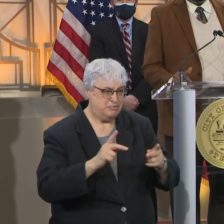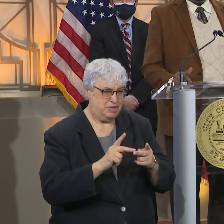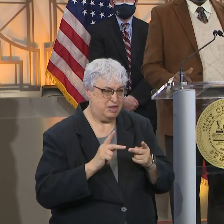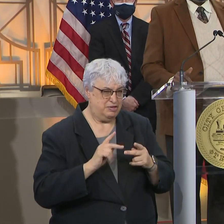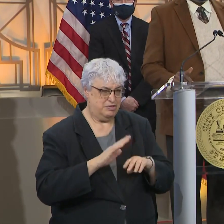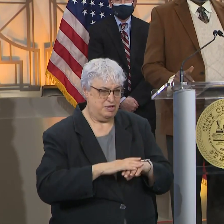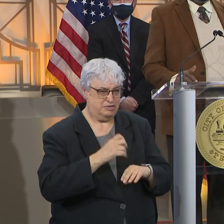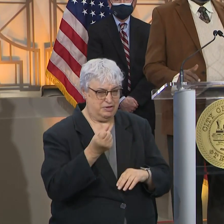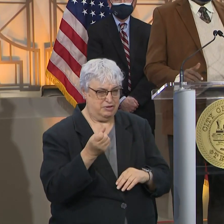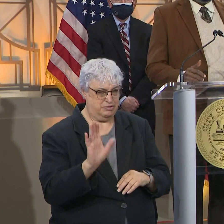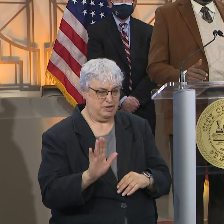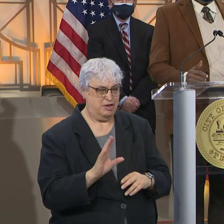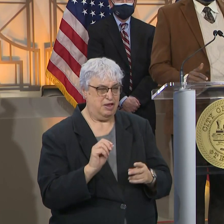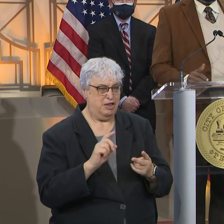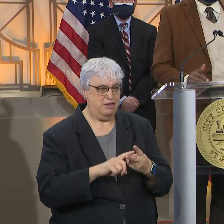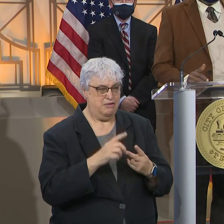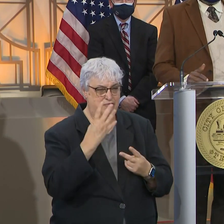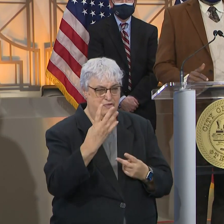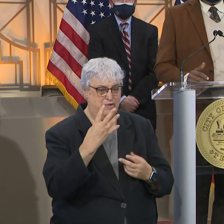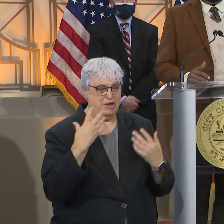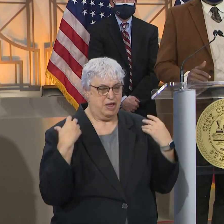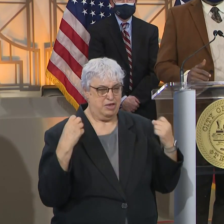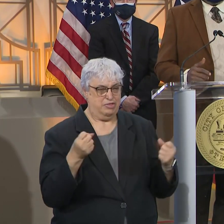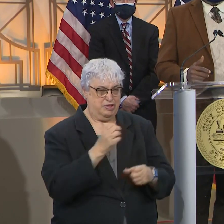in addition to our four health clinics.